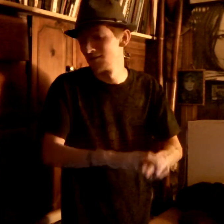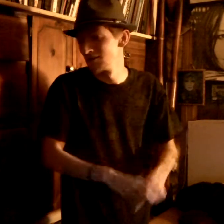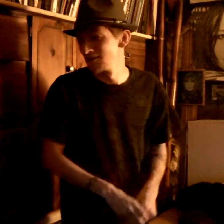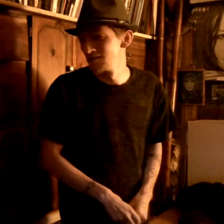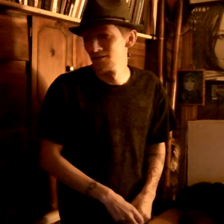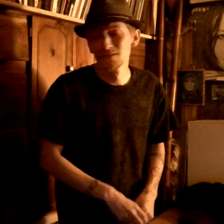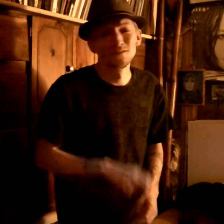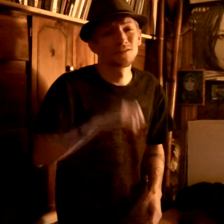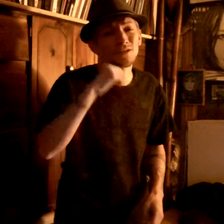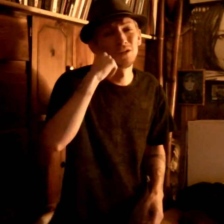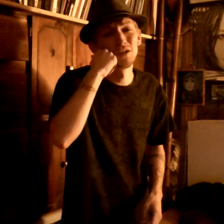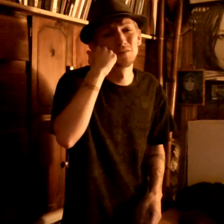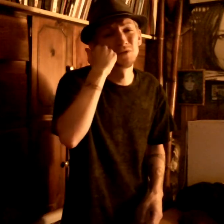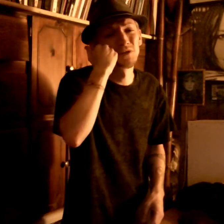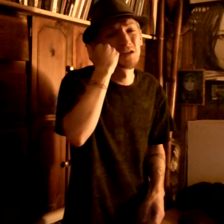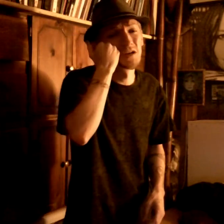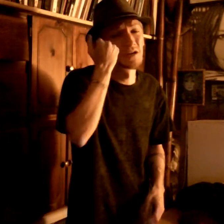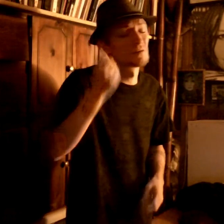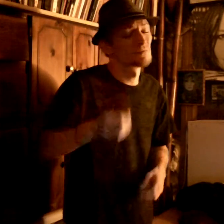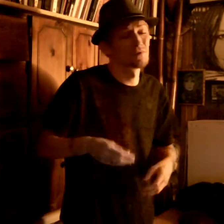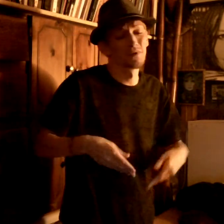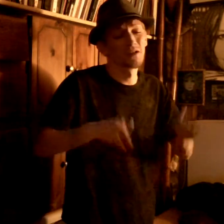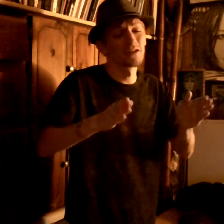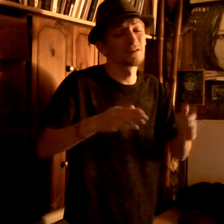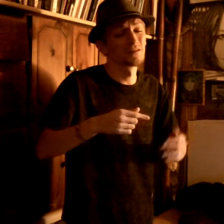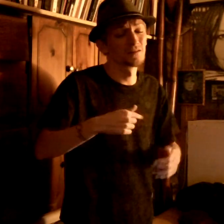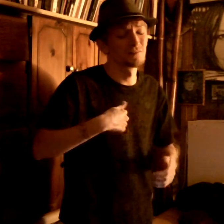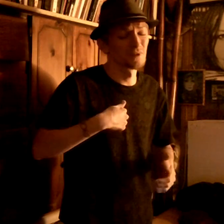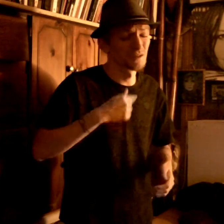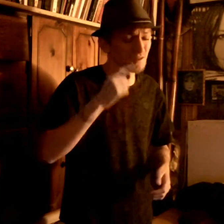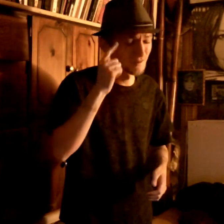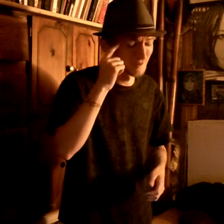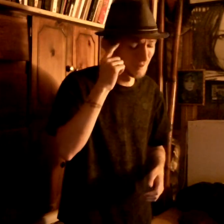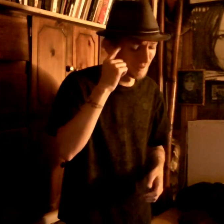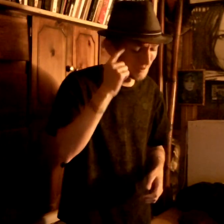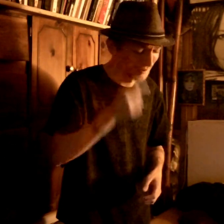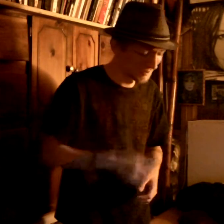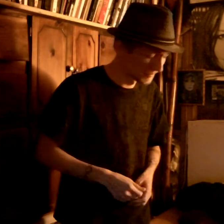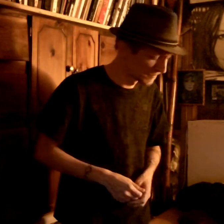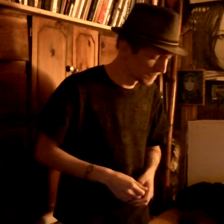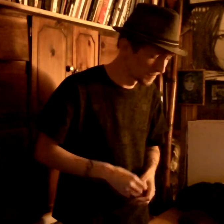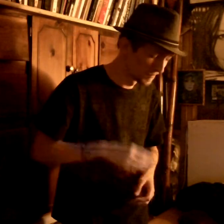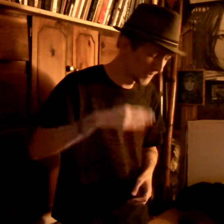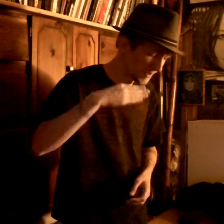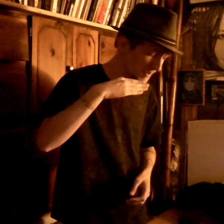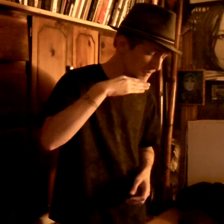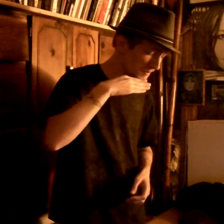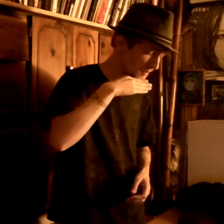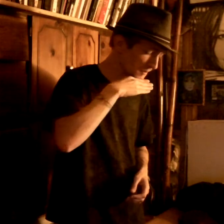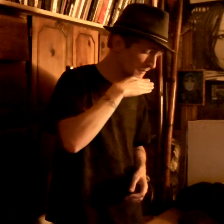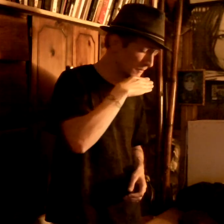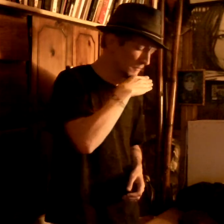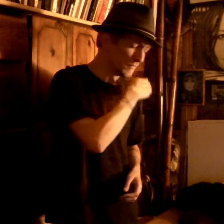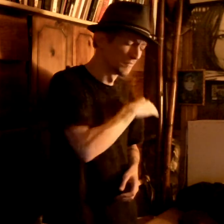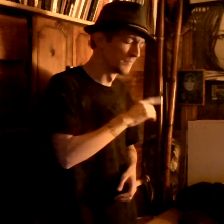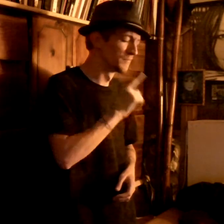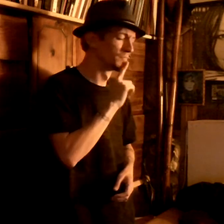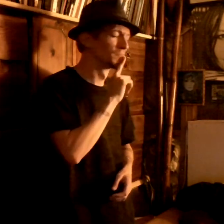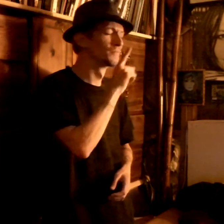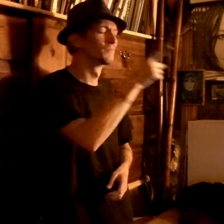Shame, shame For letting me think That I would be the